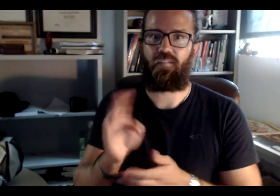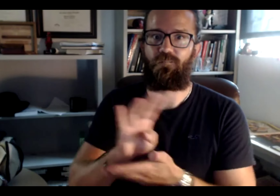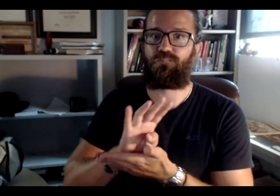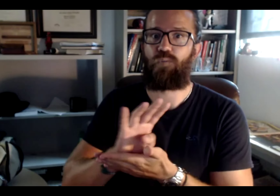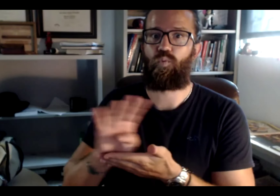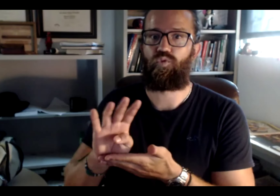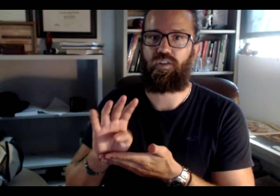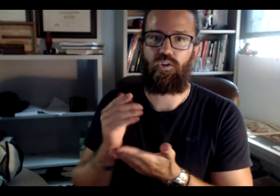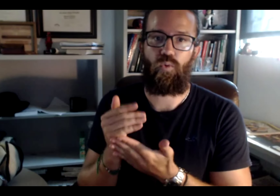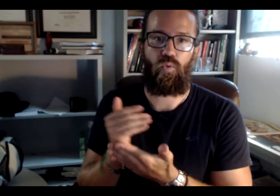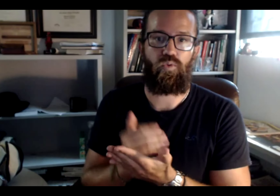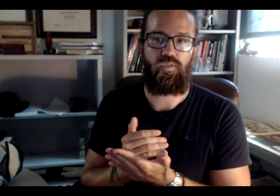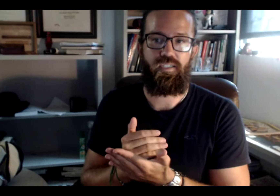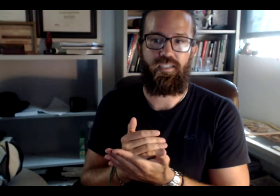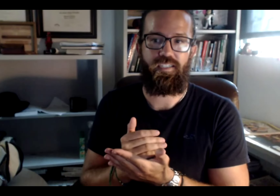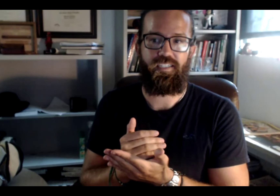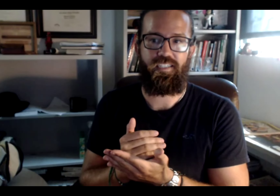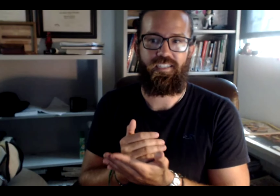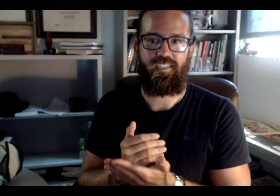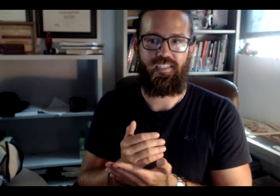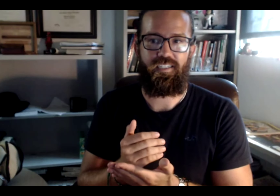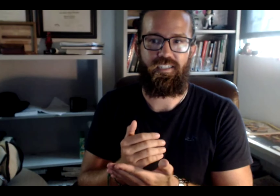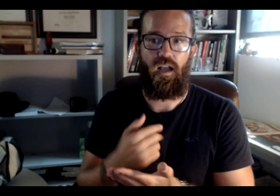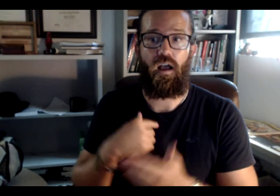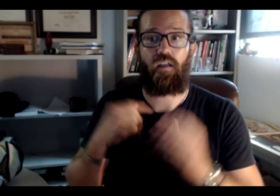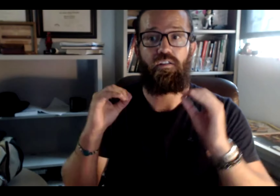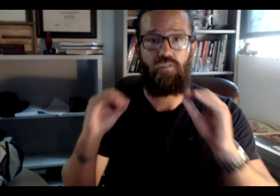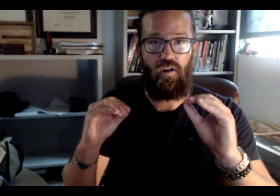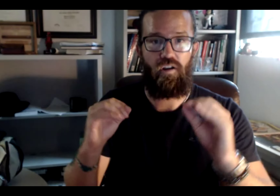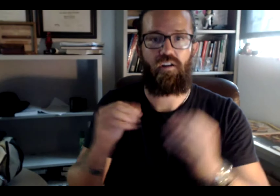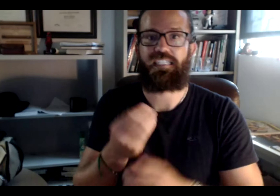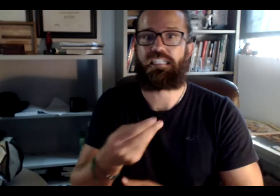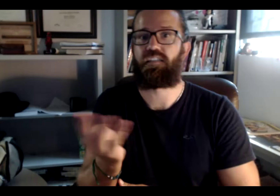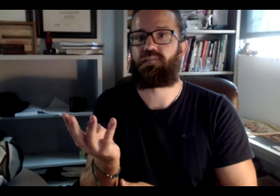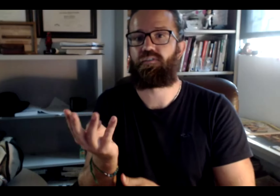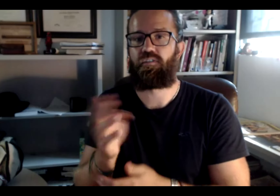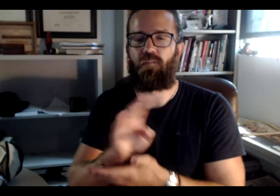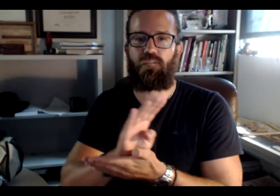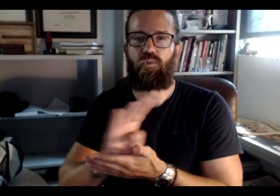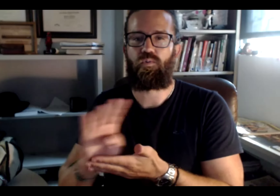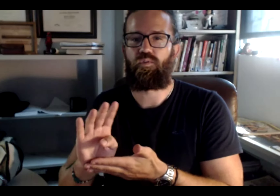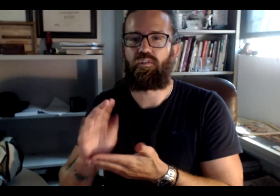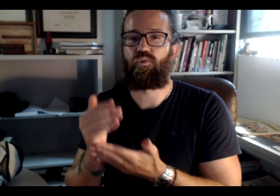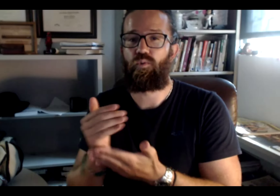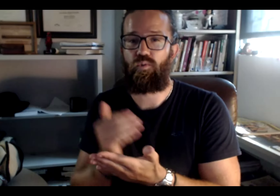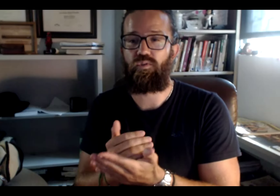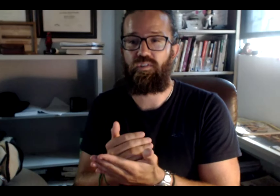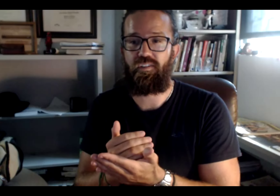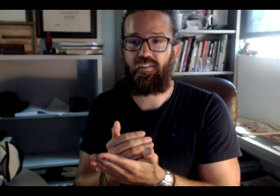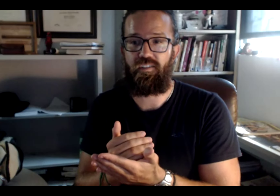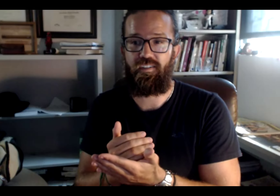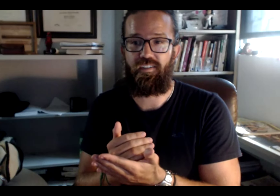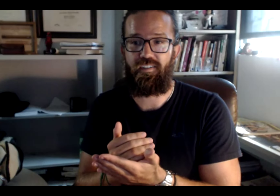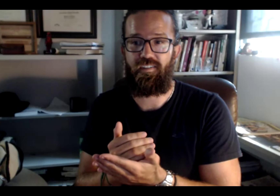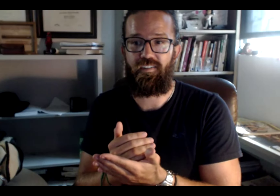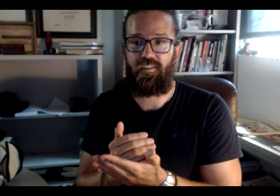is, it's, I tend to give you teaching several four